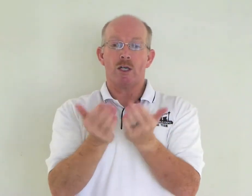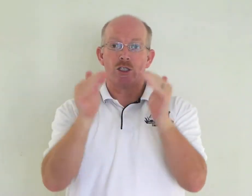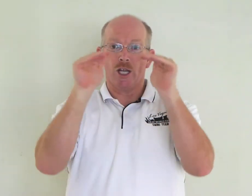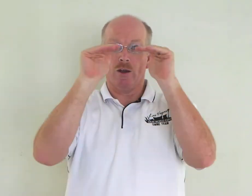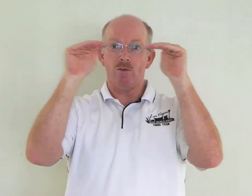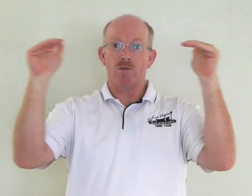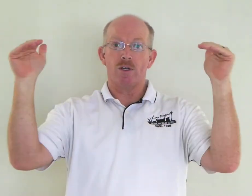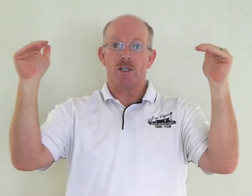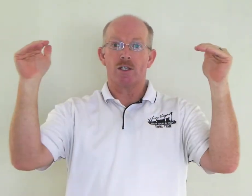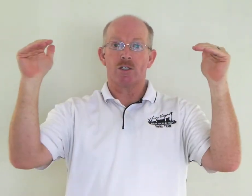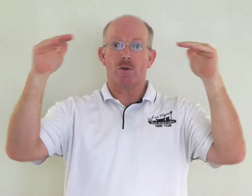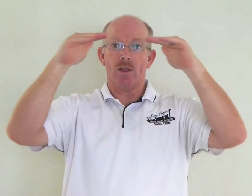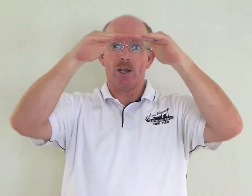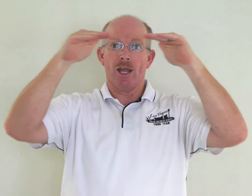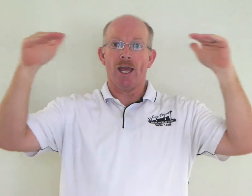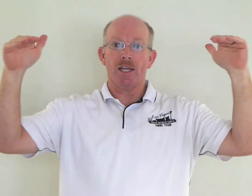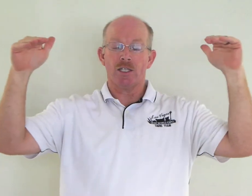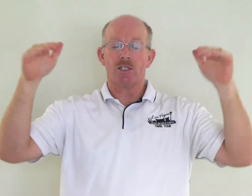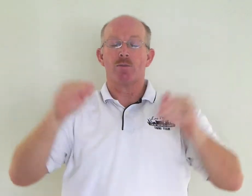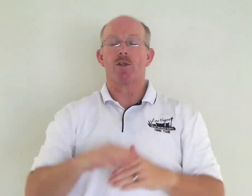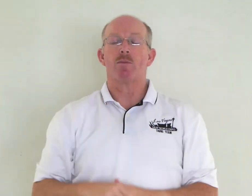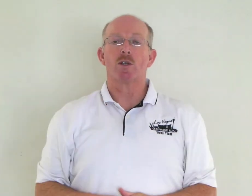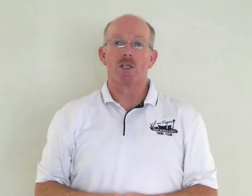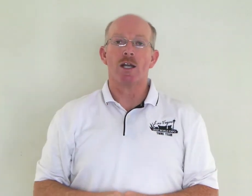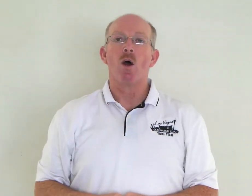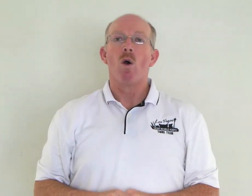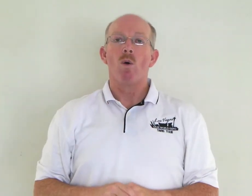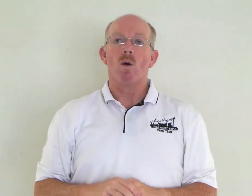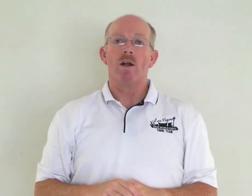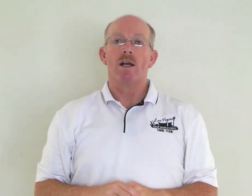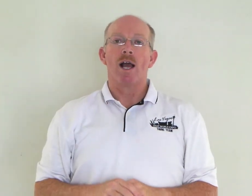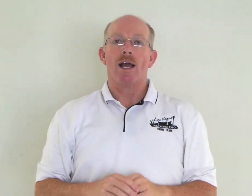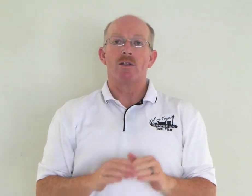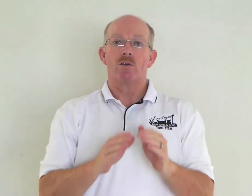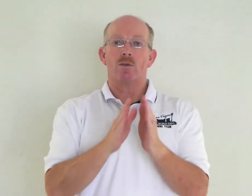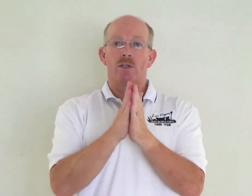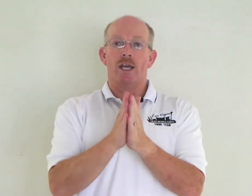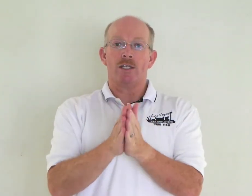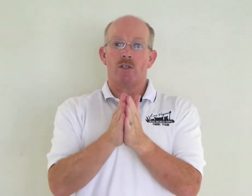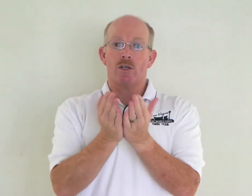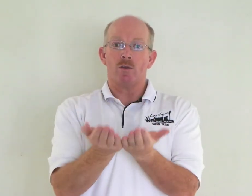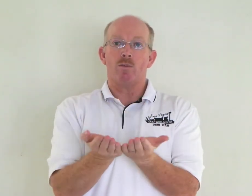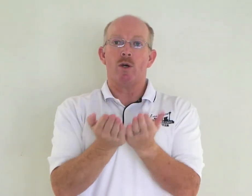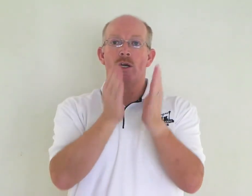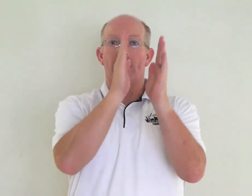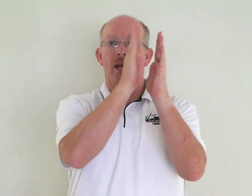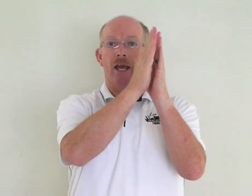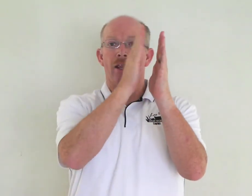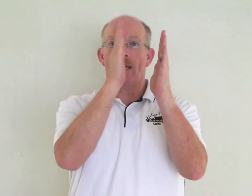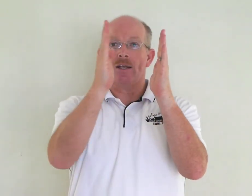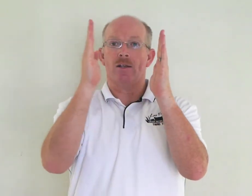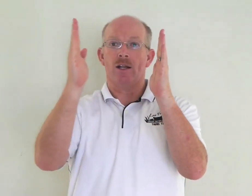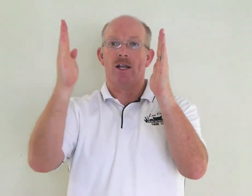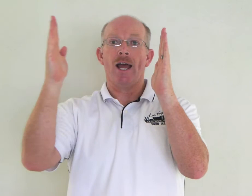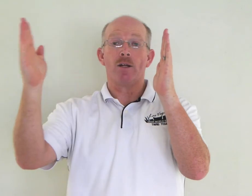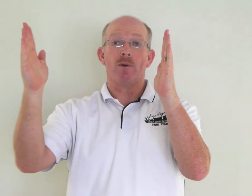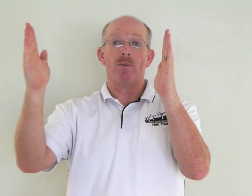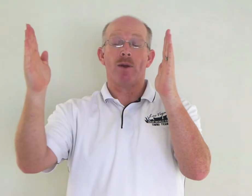Bookshelf. You're showing the ledge that you put the books on. Or I do this. You can do book and then line them up like